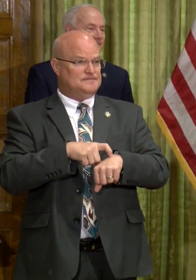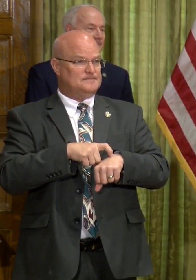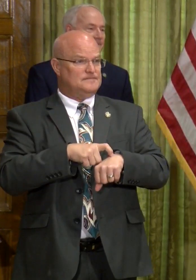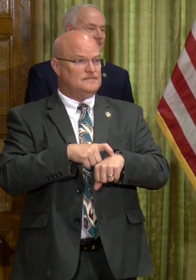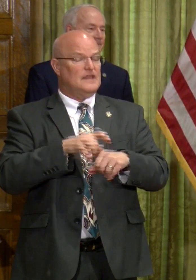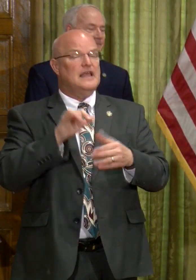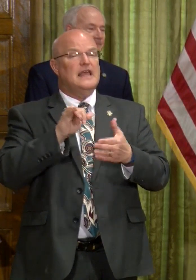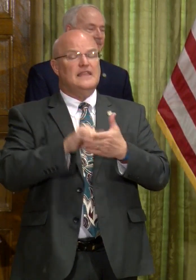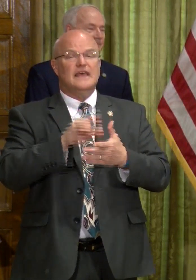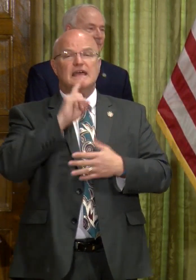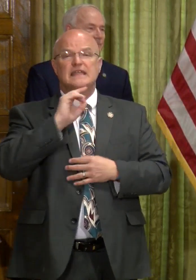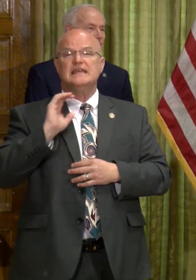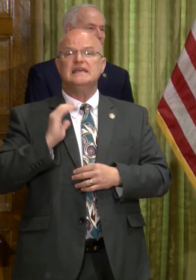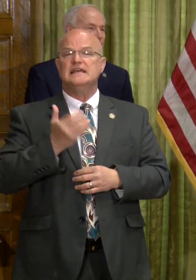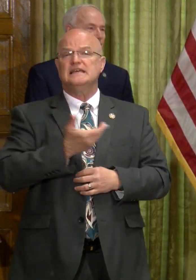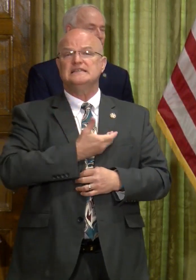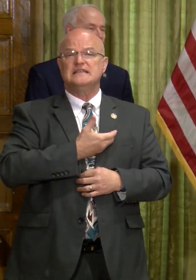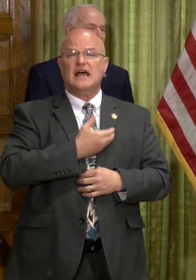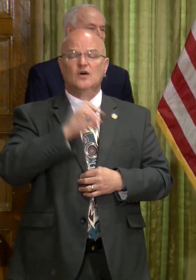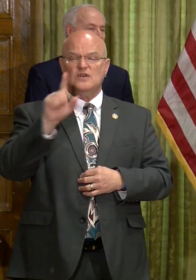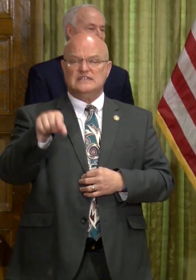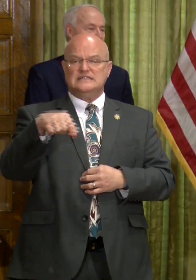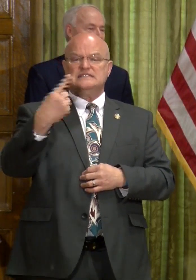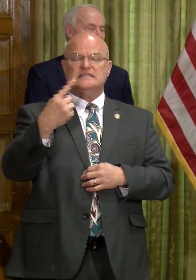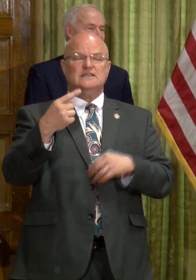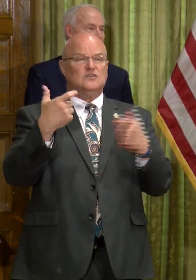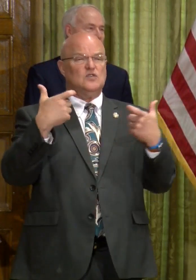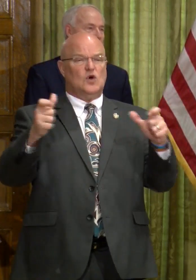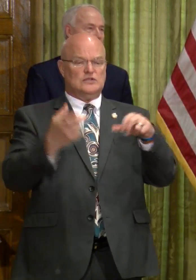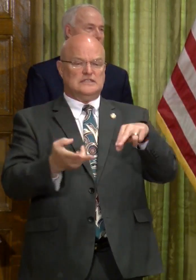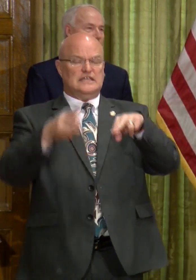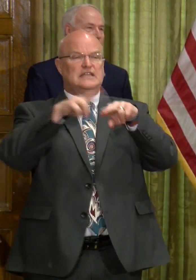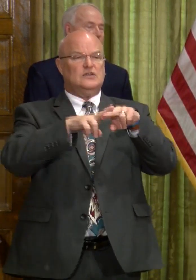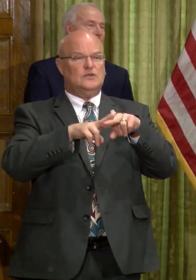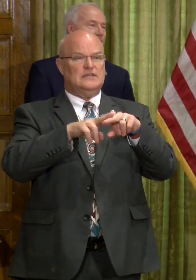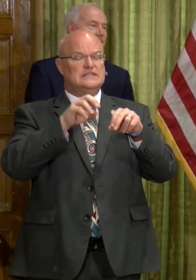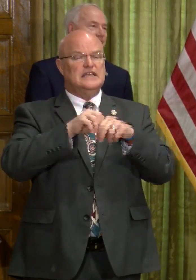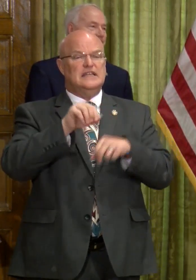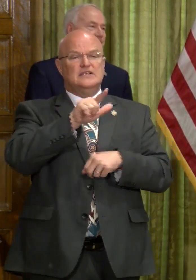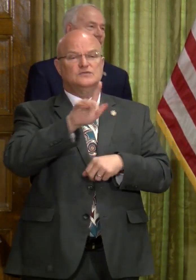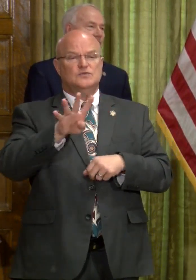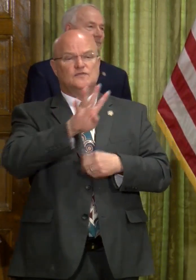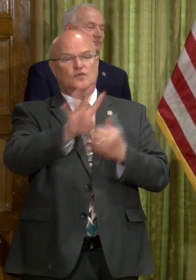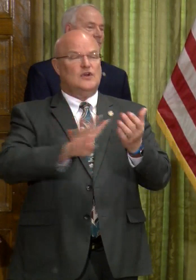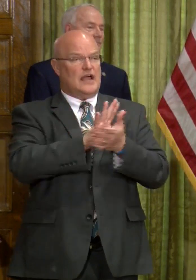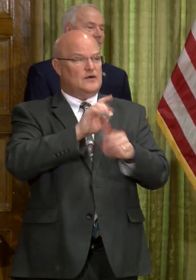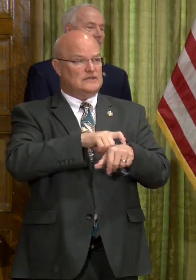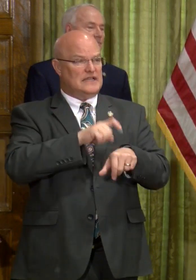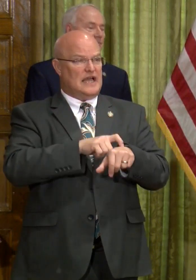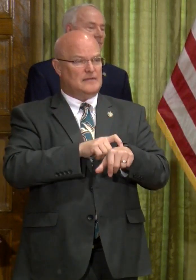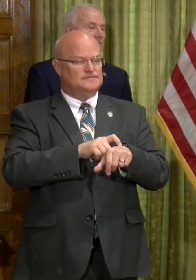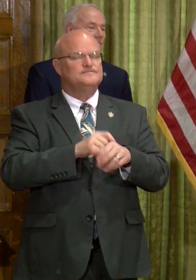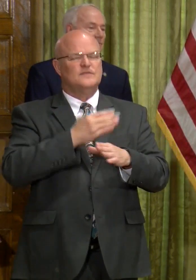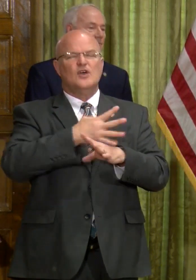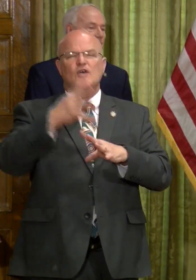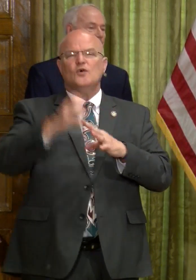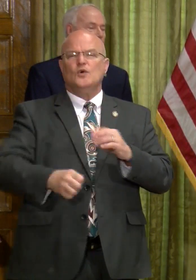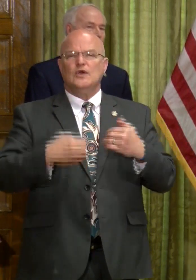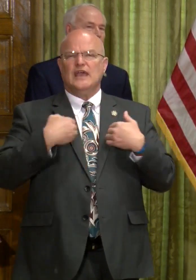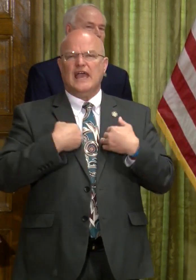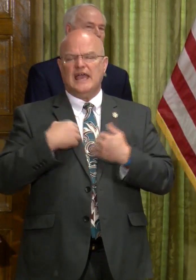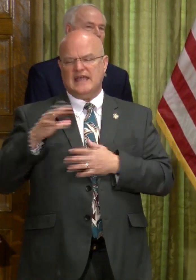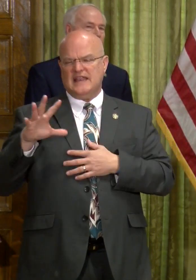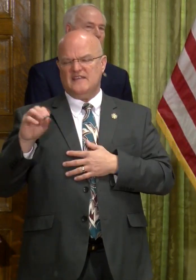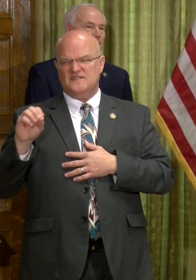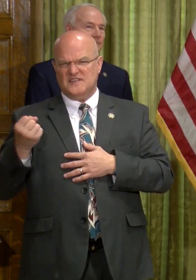And that is our single largest increase in 24-hour period of time. Over the weekend, we had, in